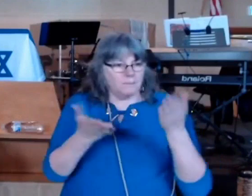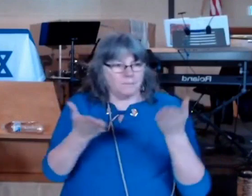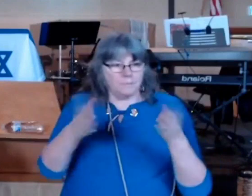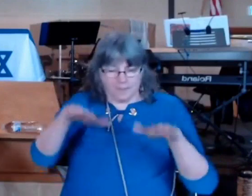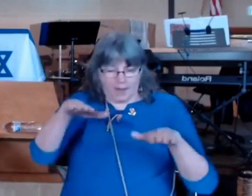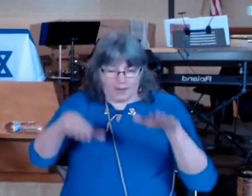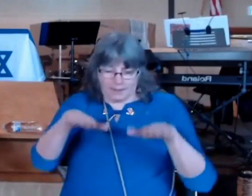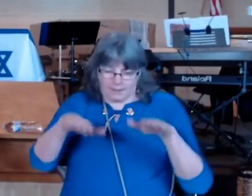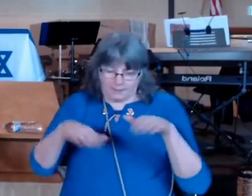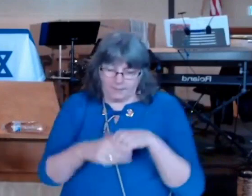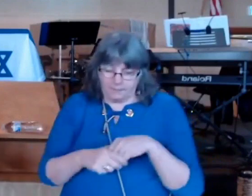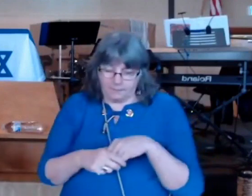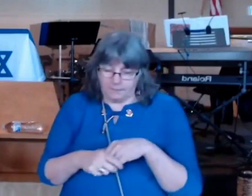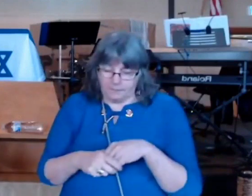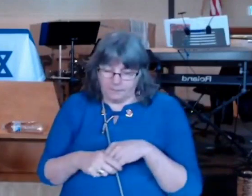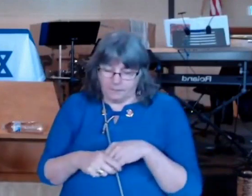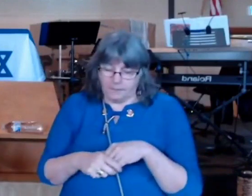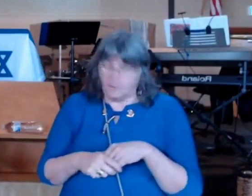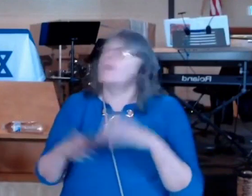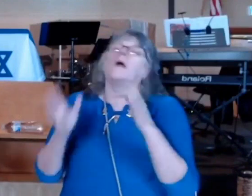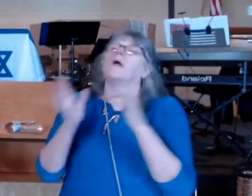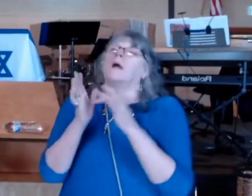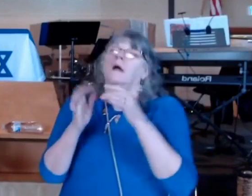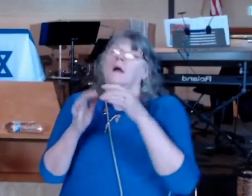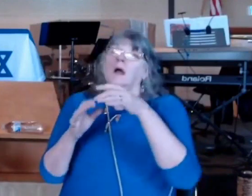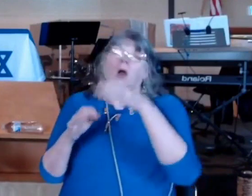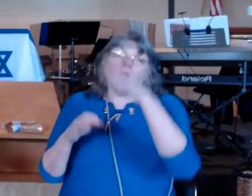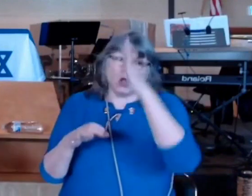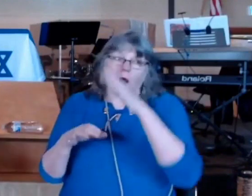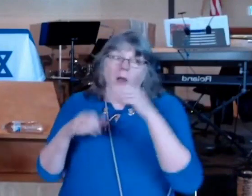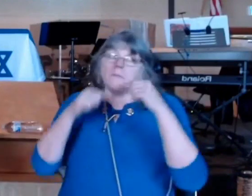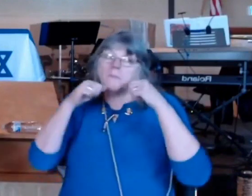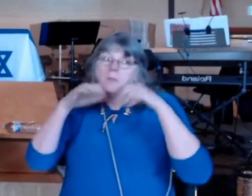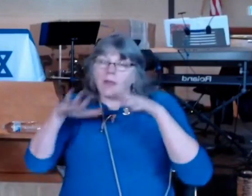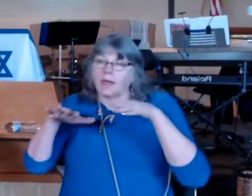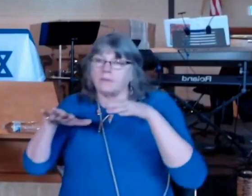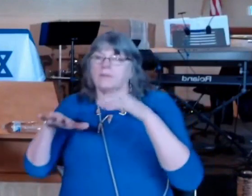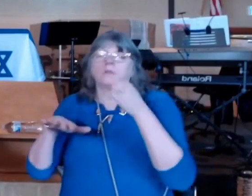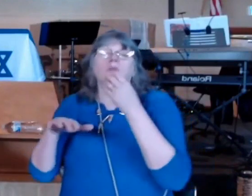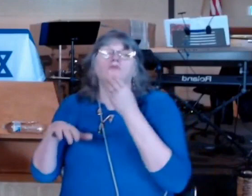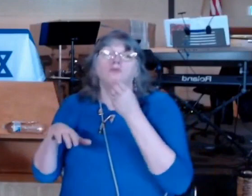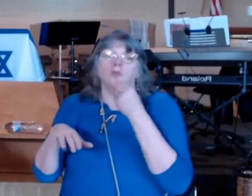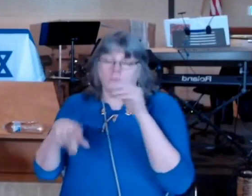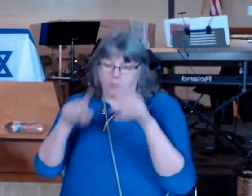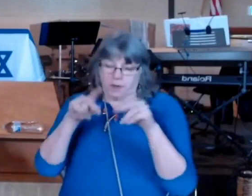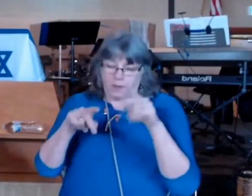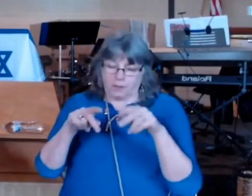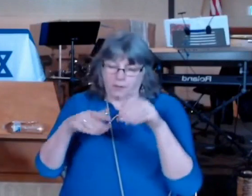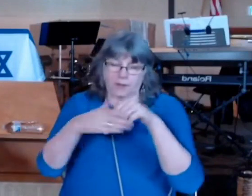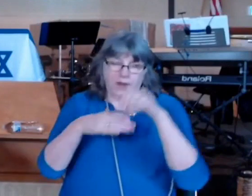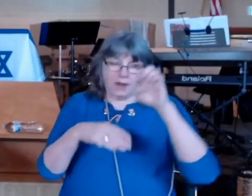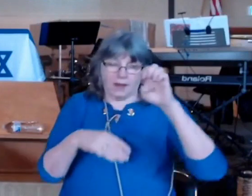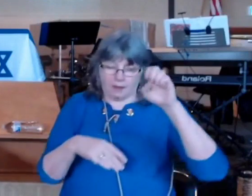Hashem blessed the Jewish people by telling them in Exodus